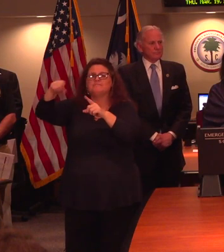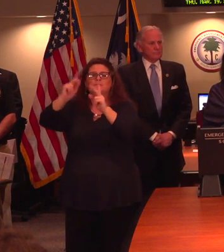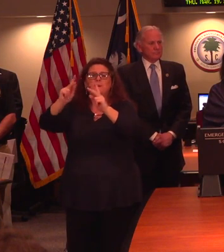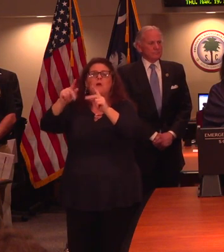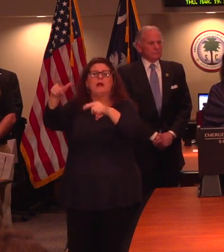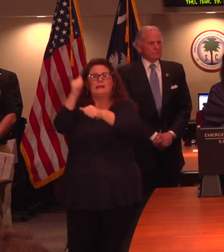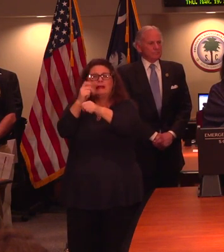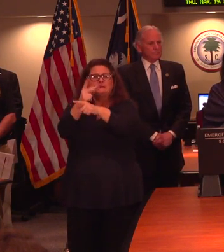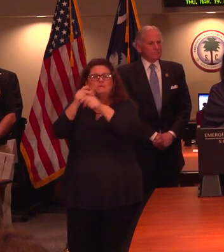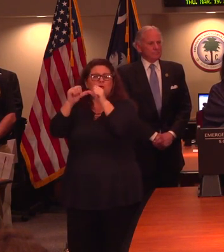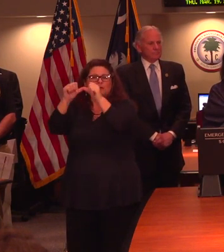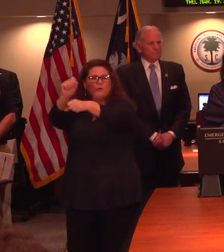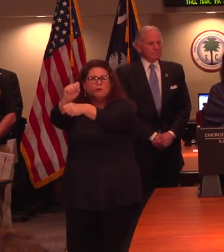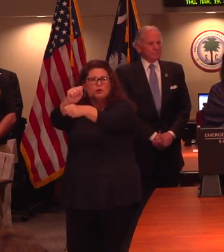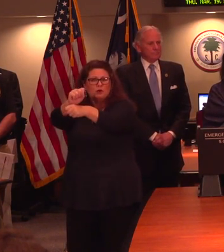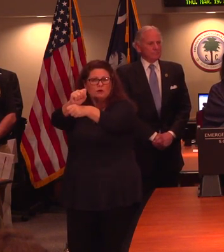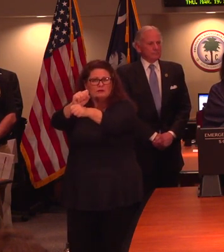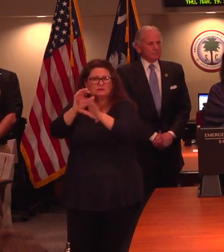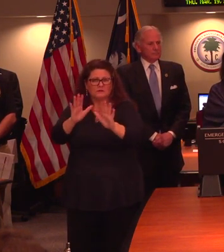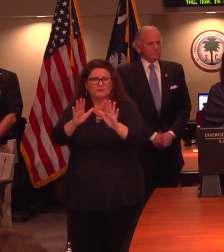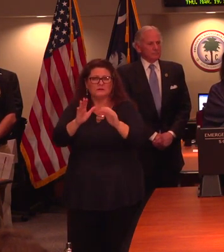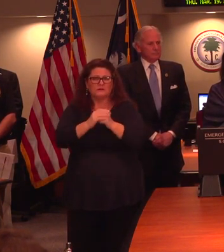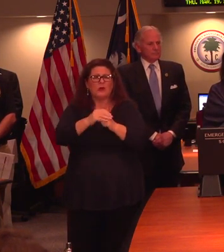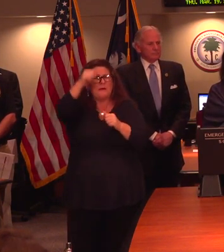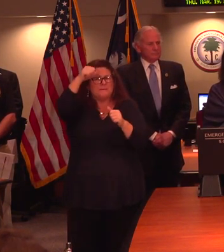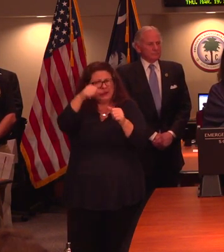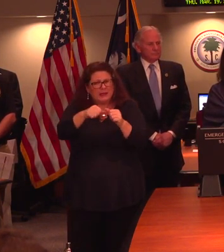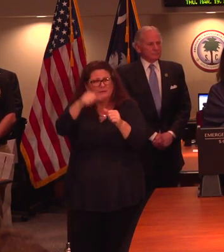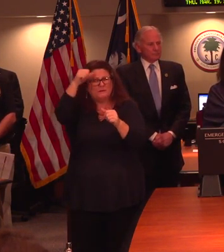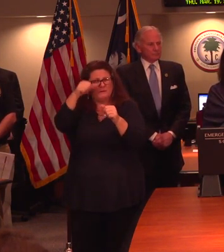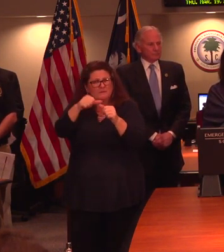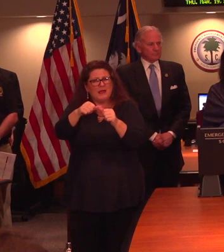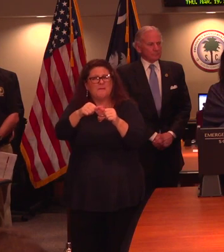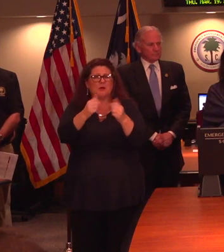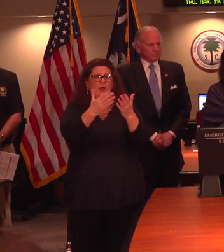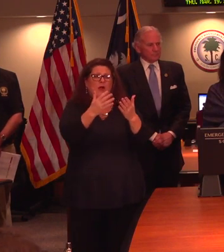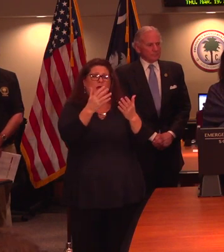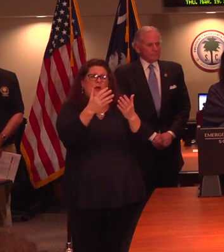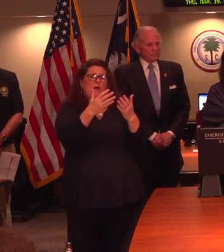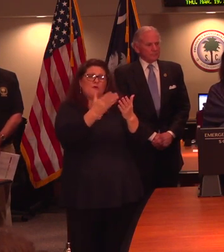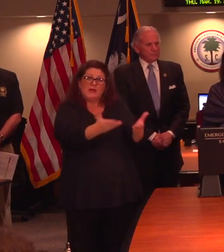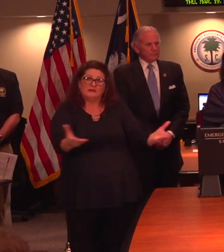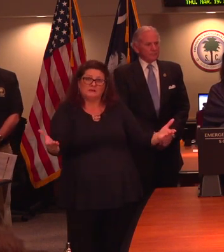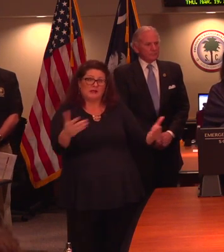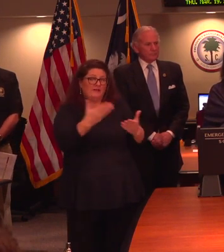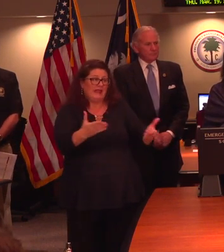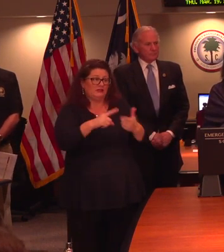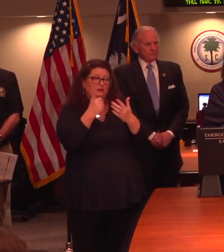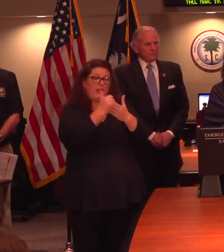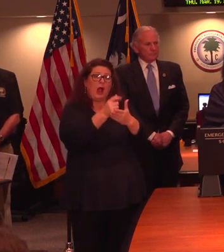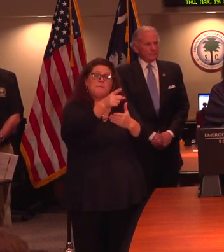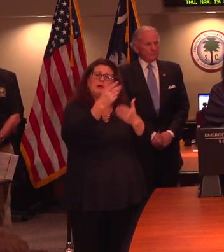activities. Please be mindful that during this time, the resources are limited, and it is important that we don't